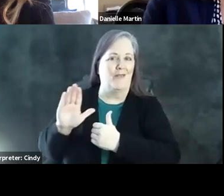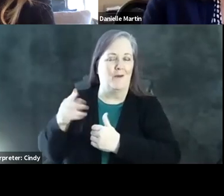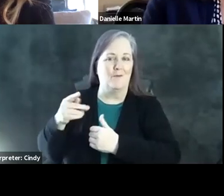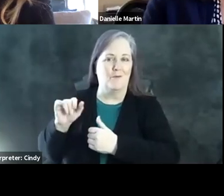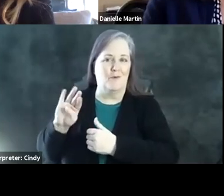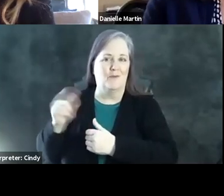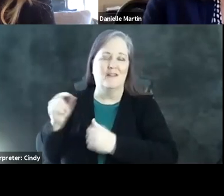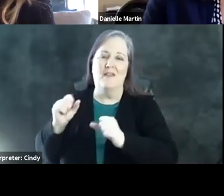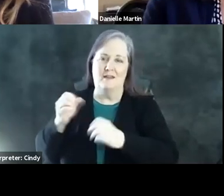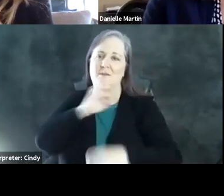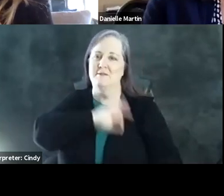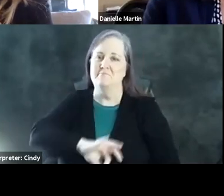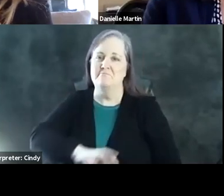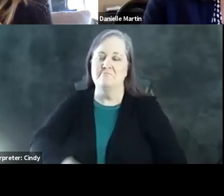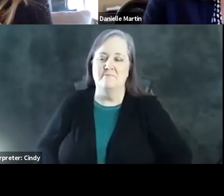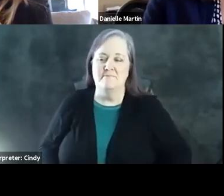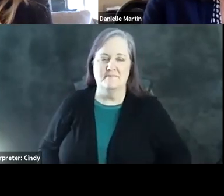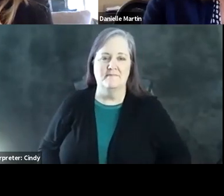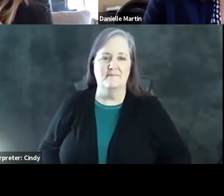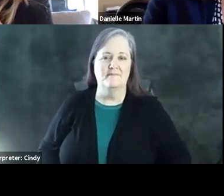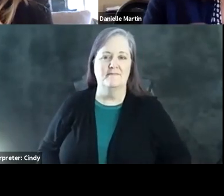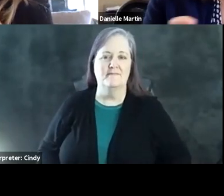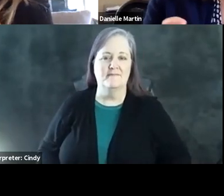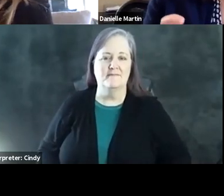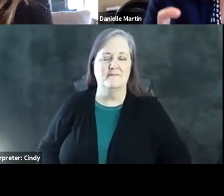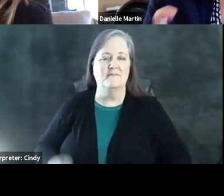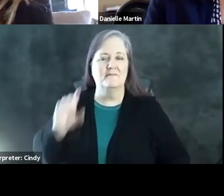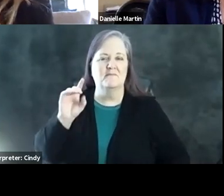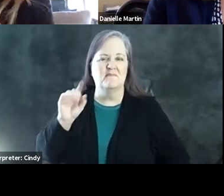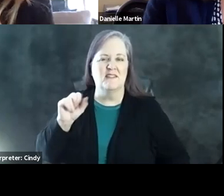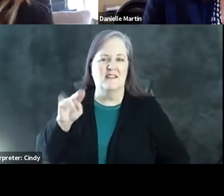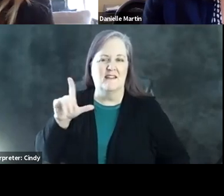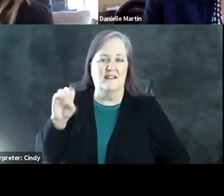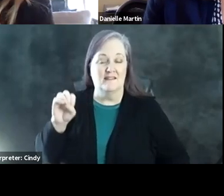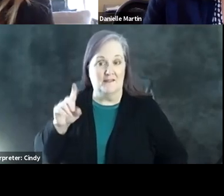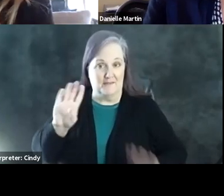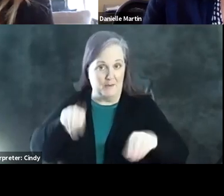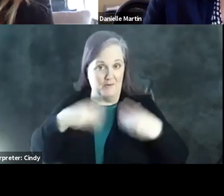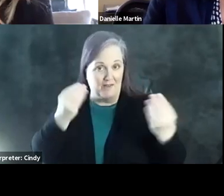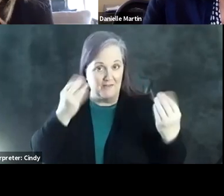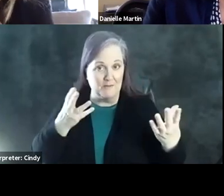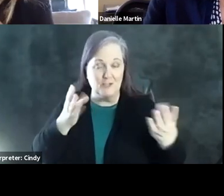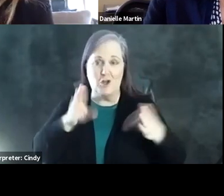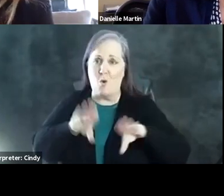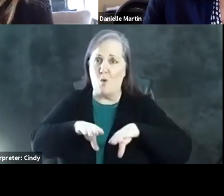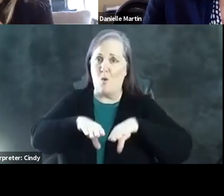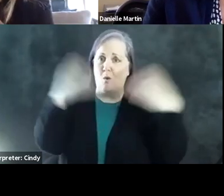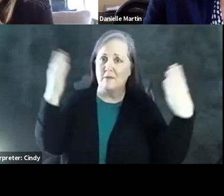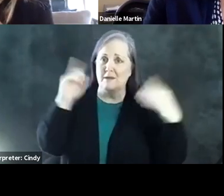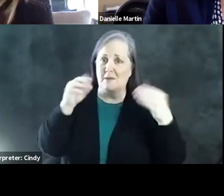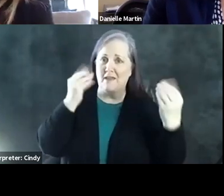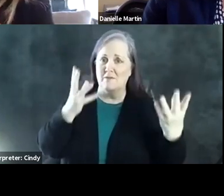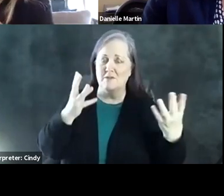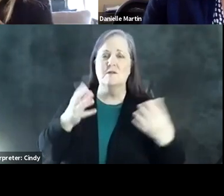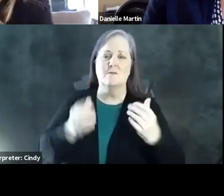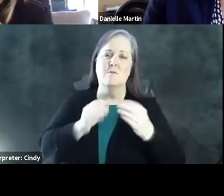really useful, too. And two things on that note, if they're providing that information, if they're transparent about it, then it's more likely that you can